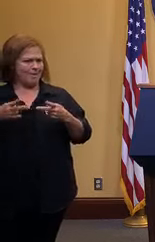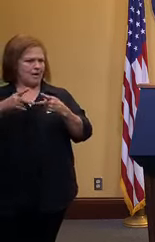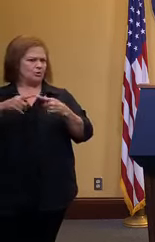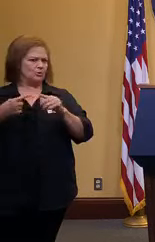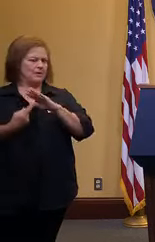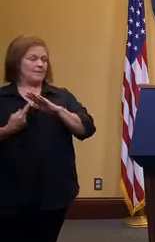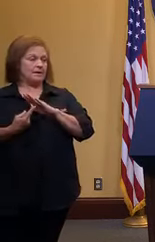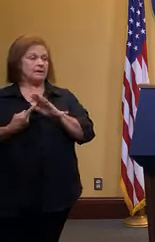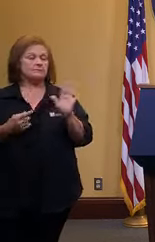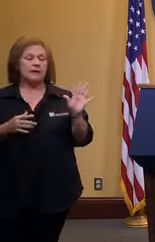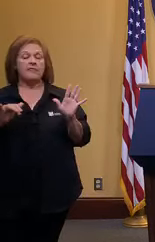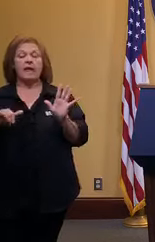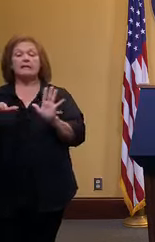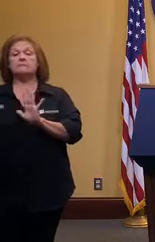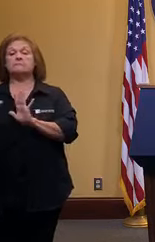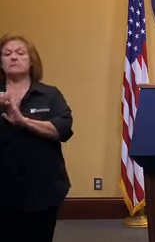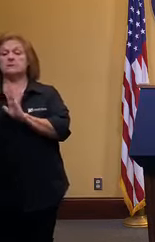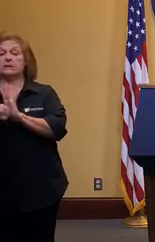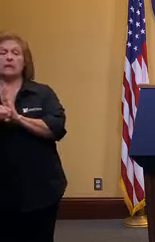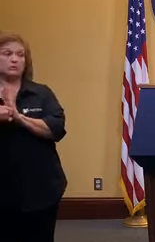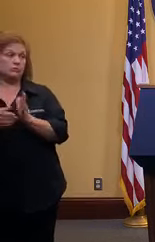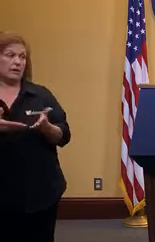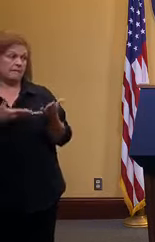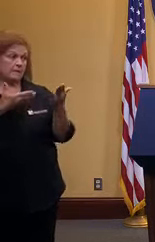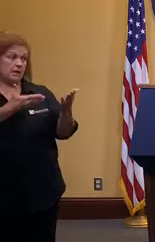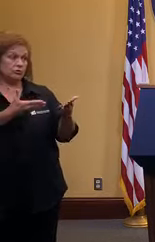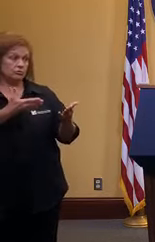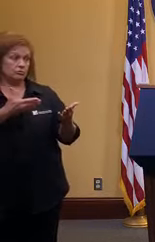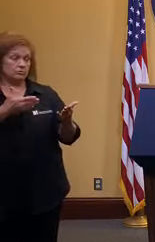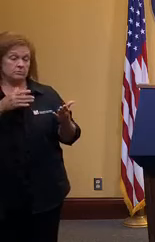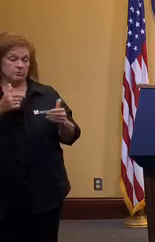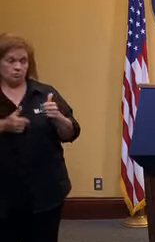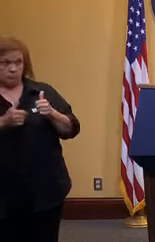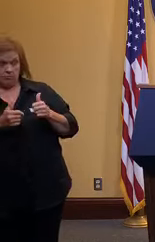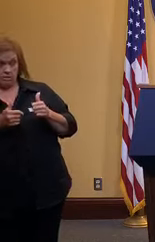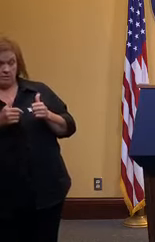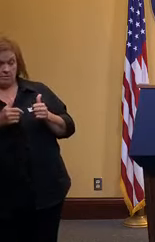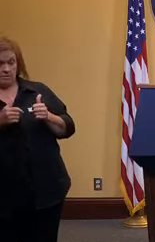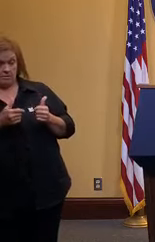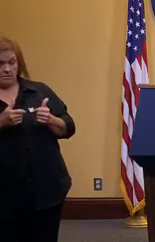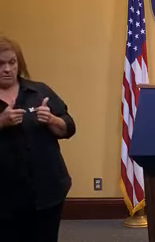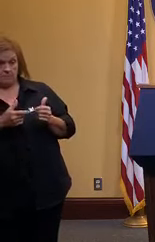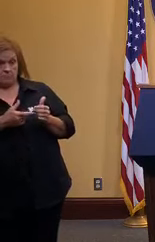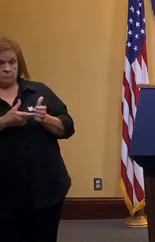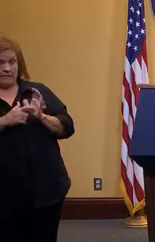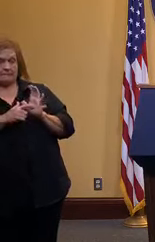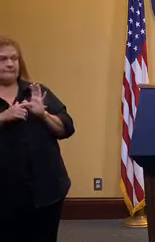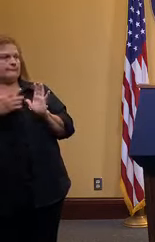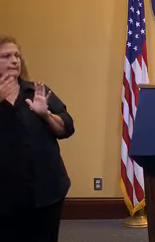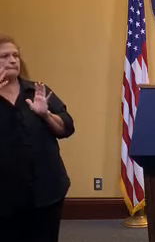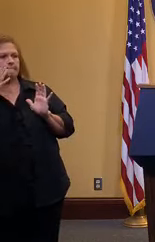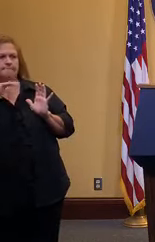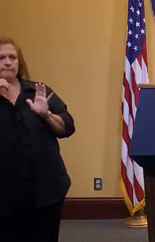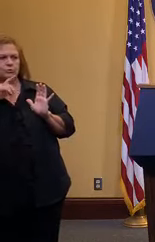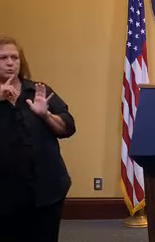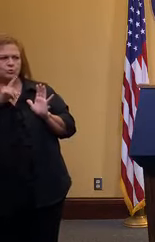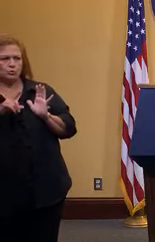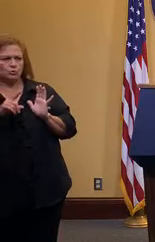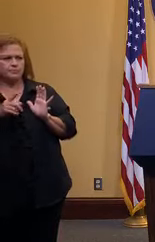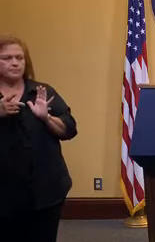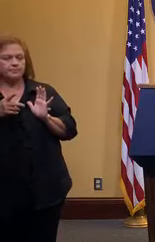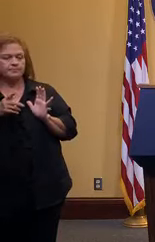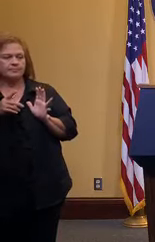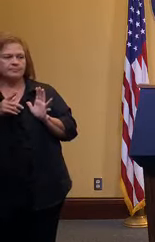be a state um recommendation so whether it will be a mandate is i'm not quite sure um that